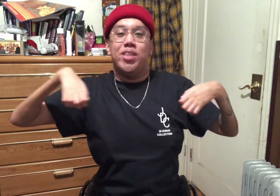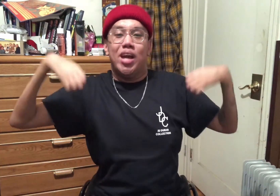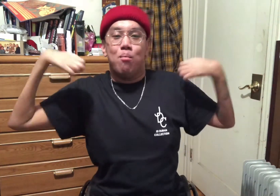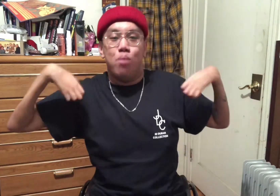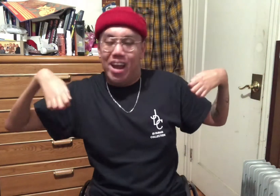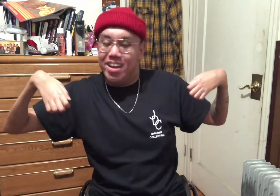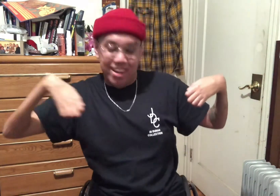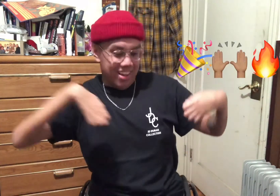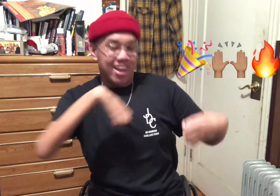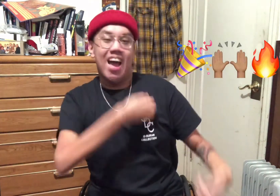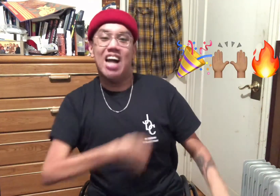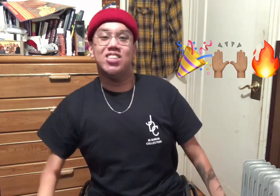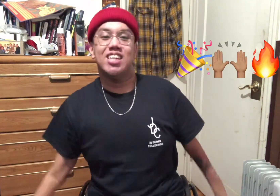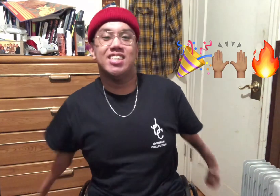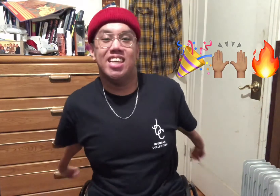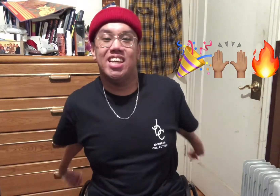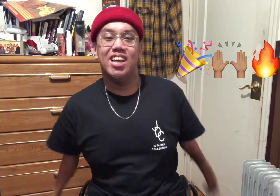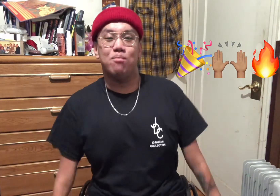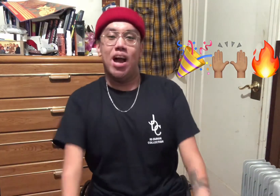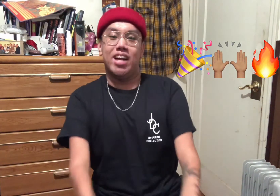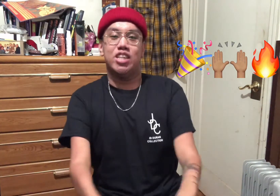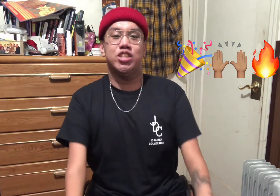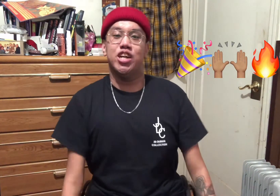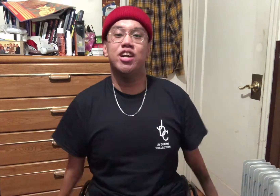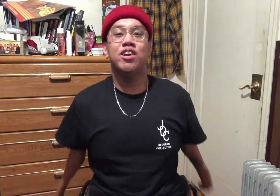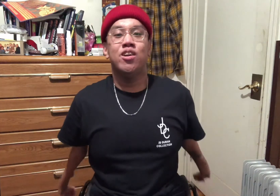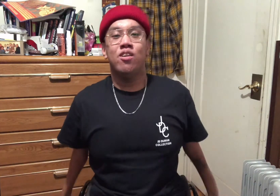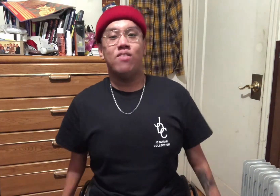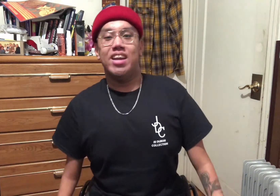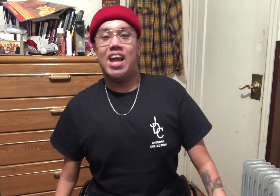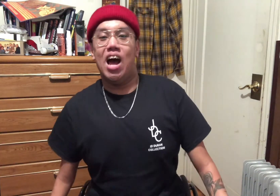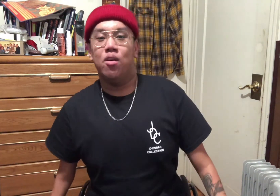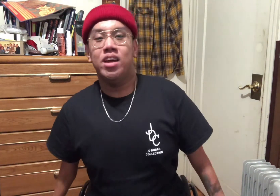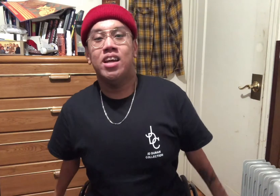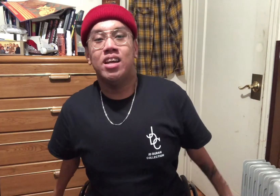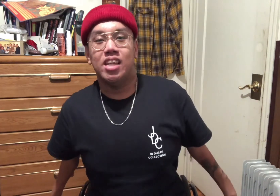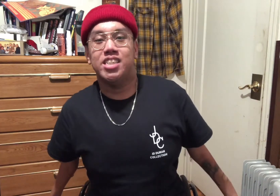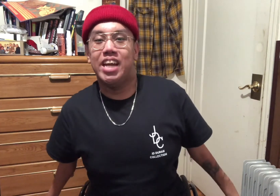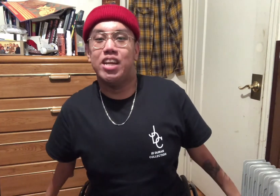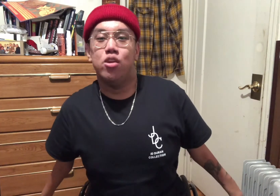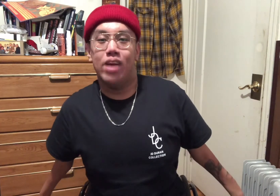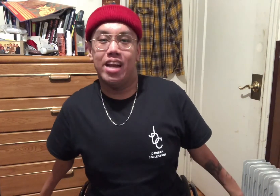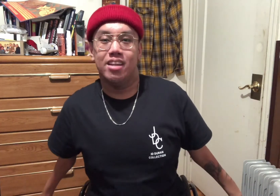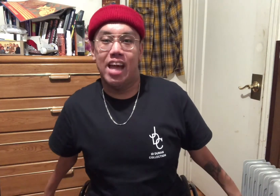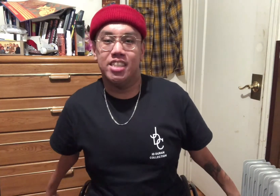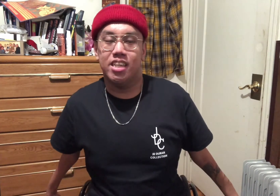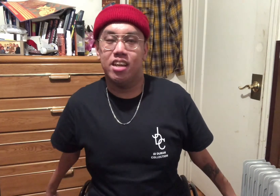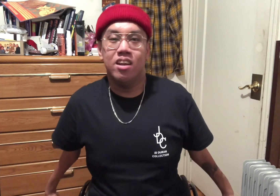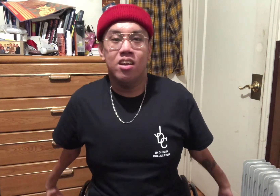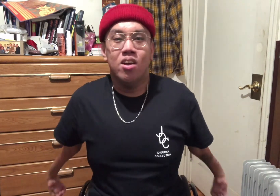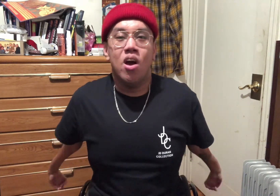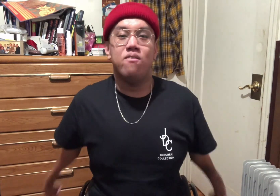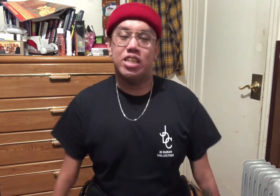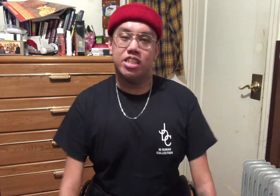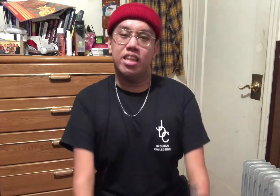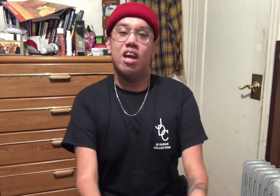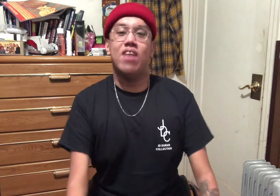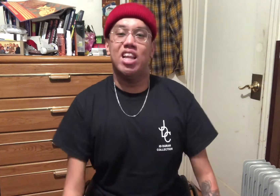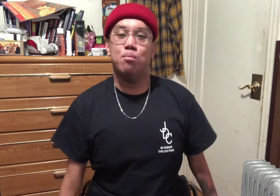brand. As you can see, I'm walking the shirt right now, the JD Duran collection officially available.